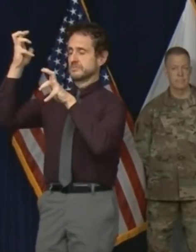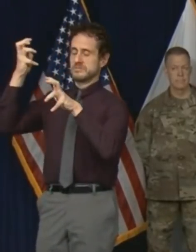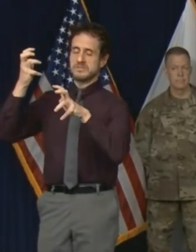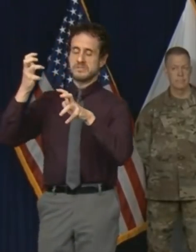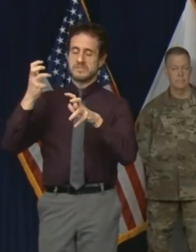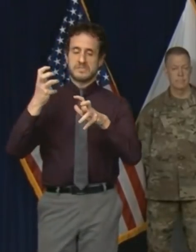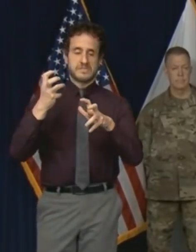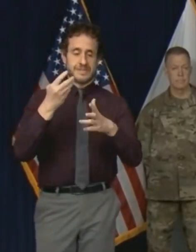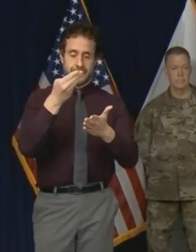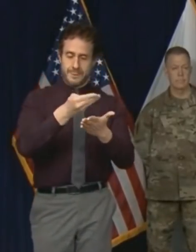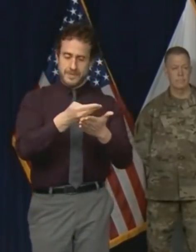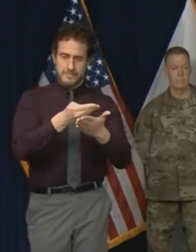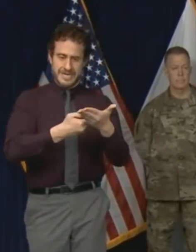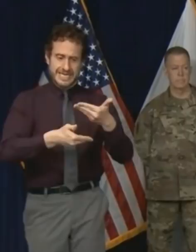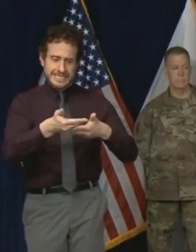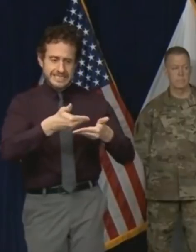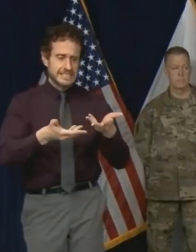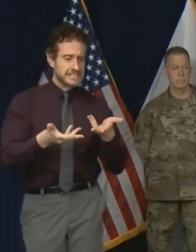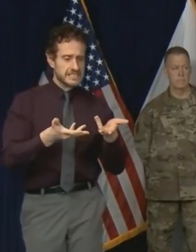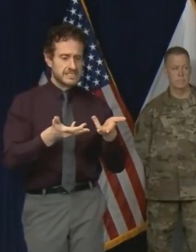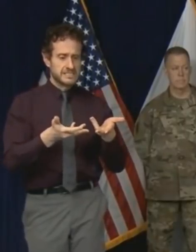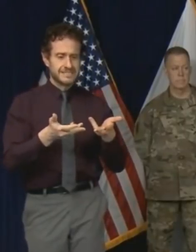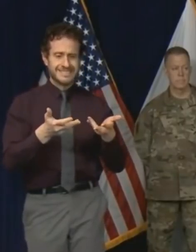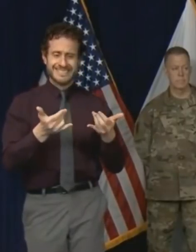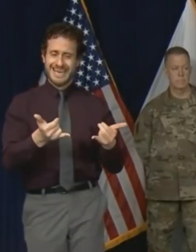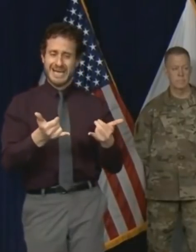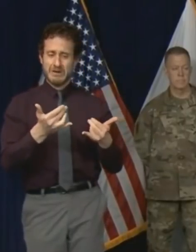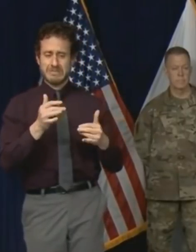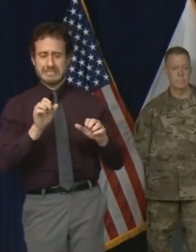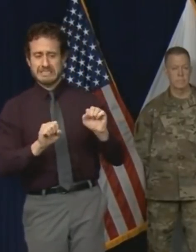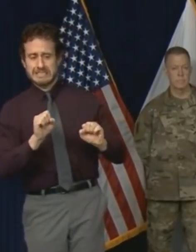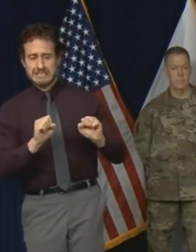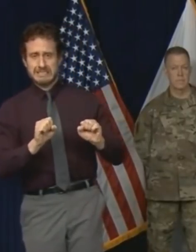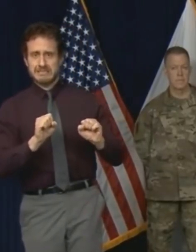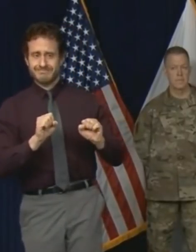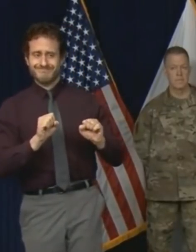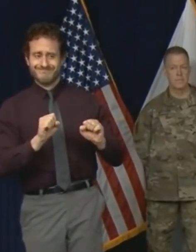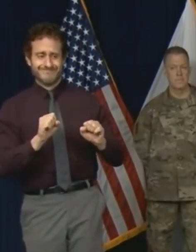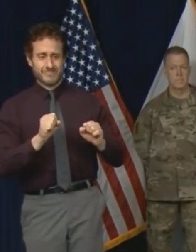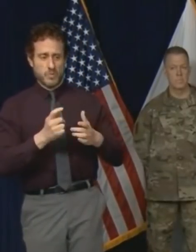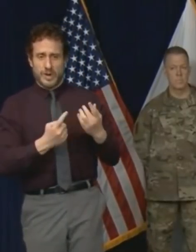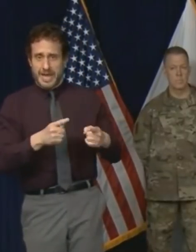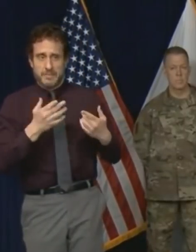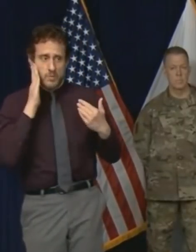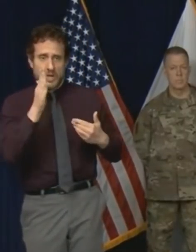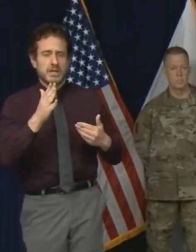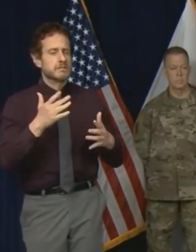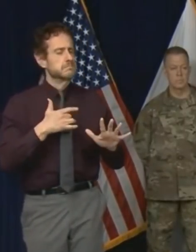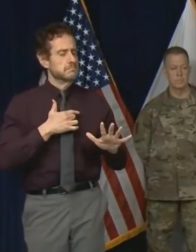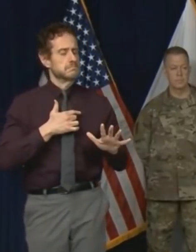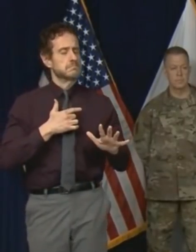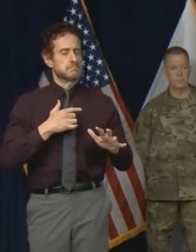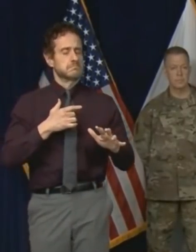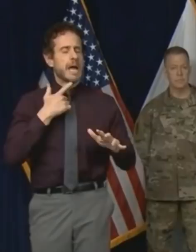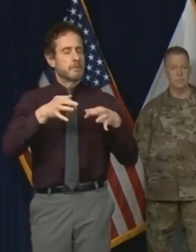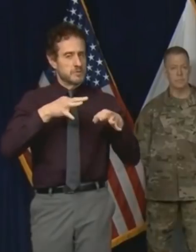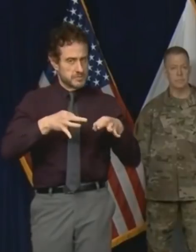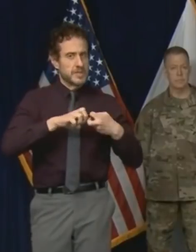diminished to the narrowest of paths. Let's start with fiscal year 2020.